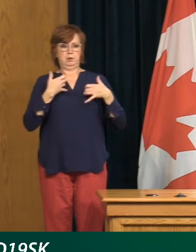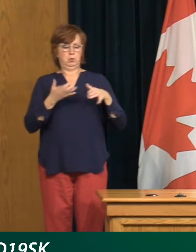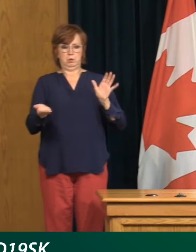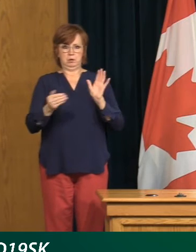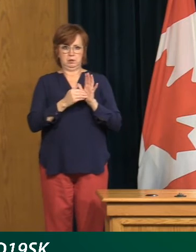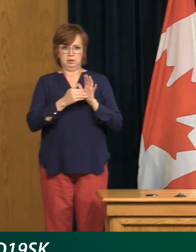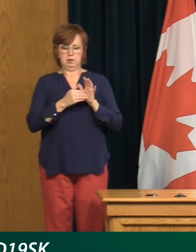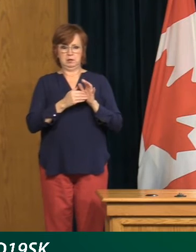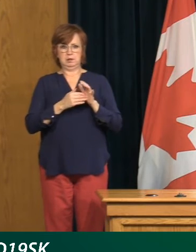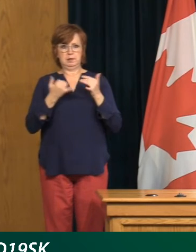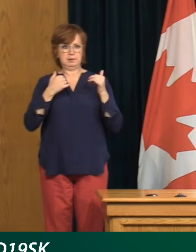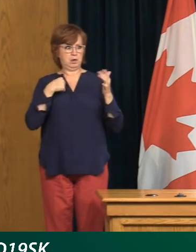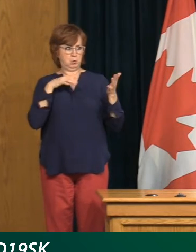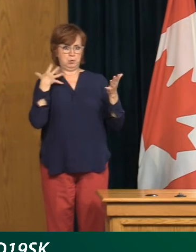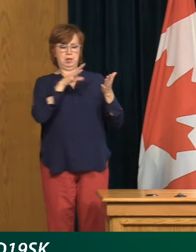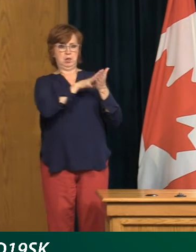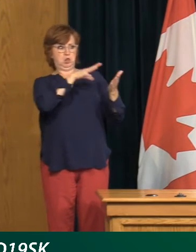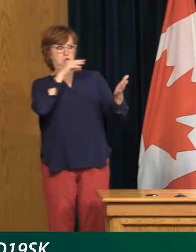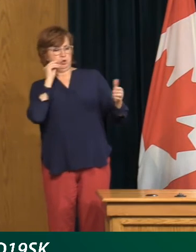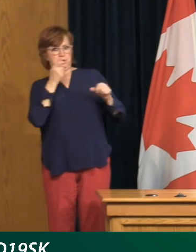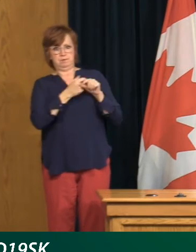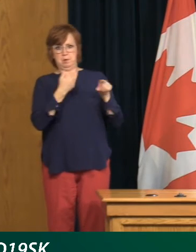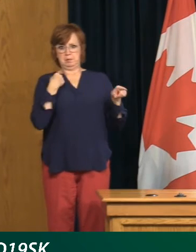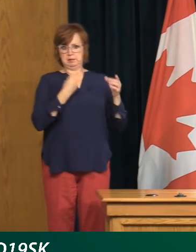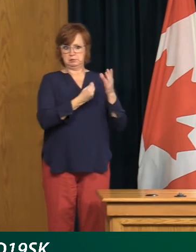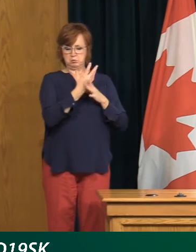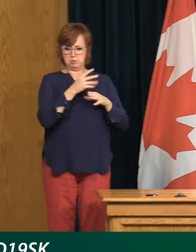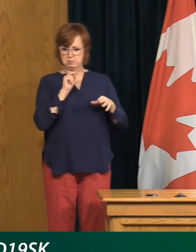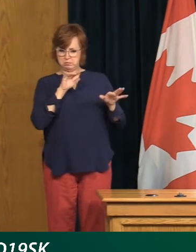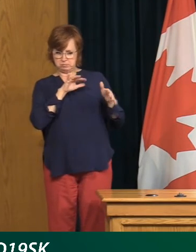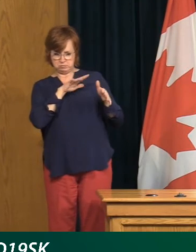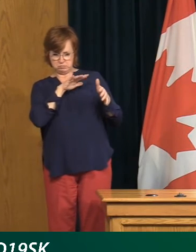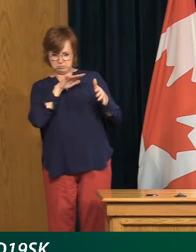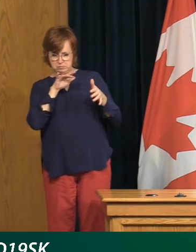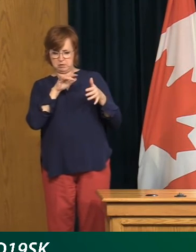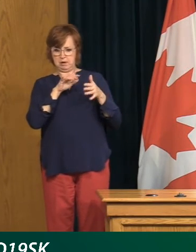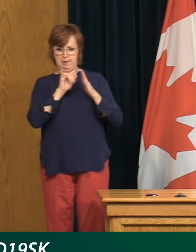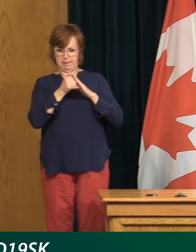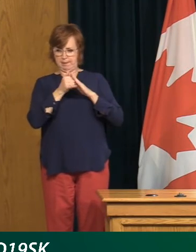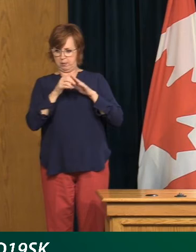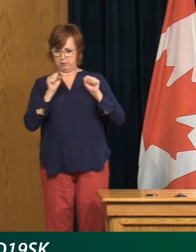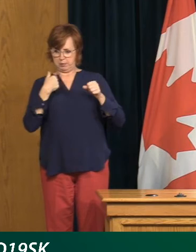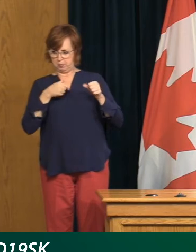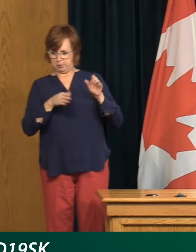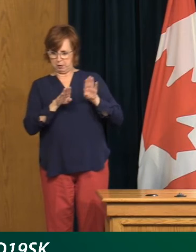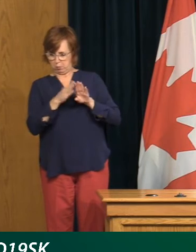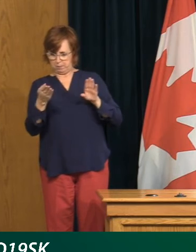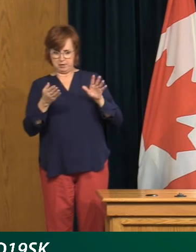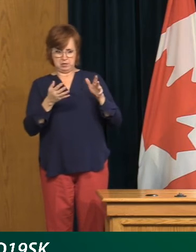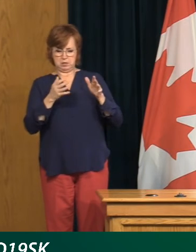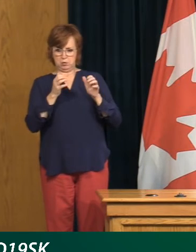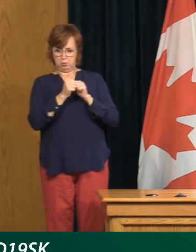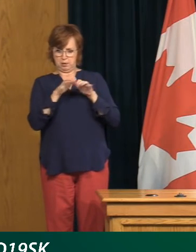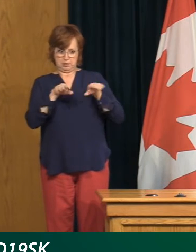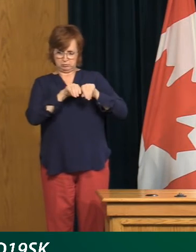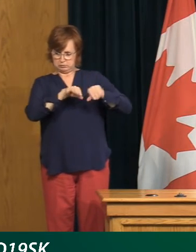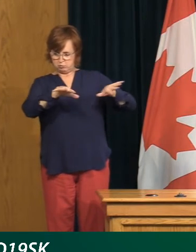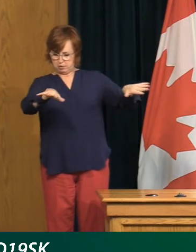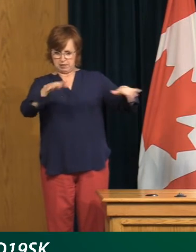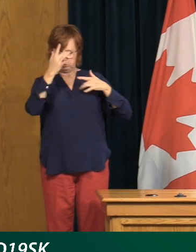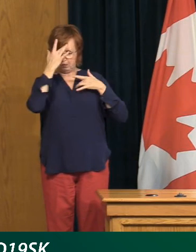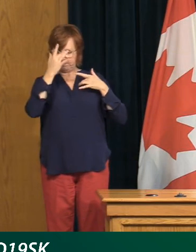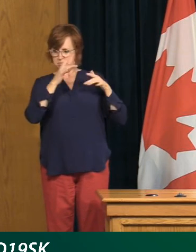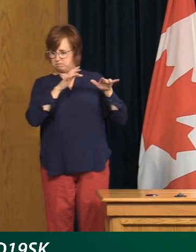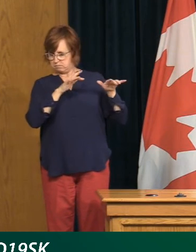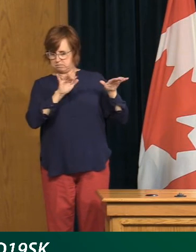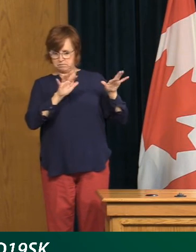keep our businesses open, keep our venues where we socialize open. But I think slow things down, spread things out. And my